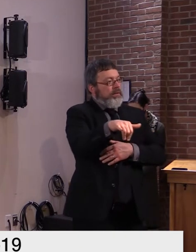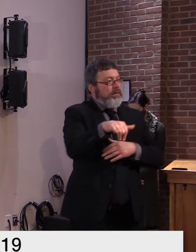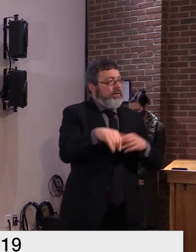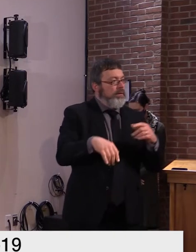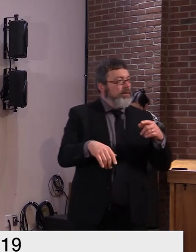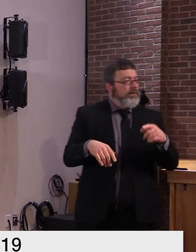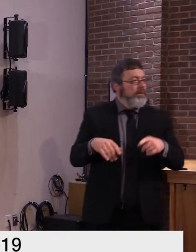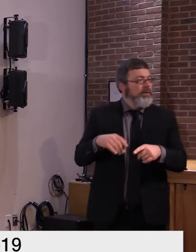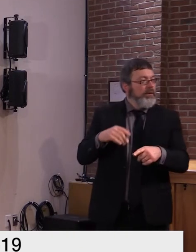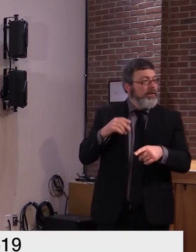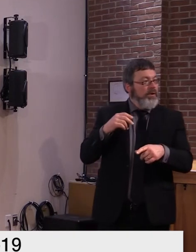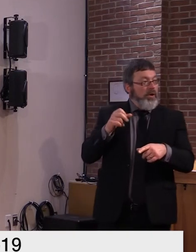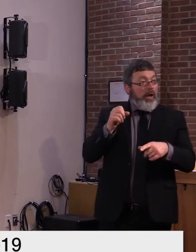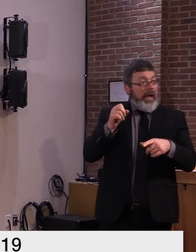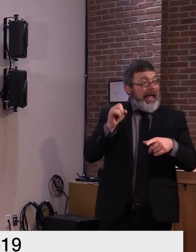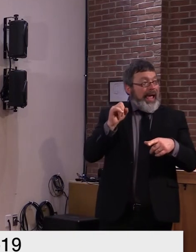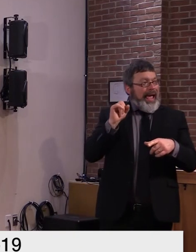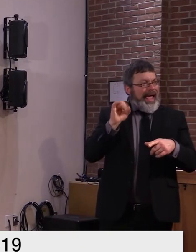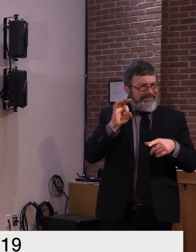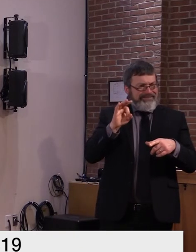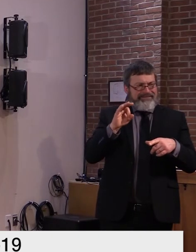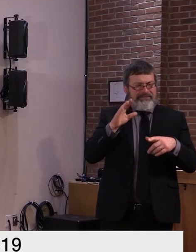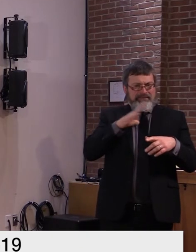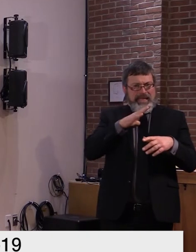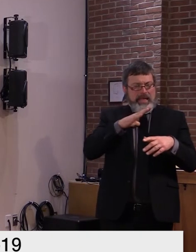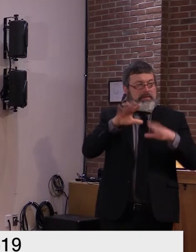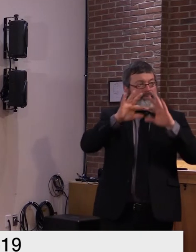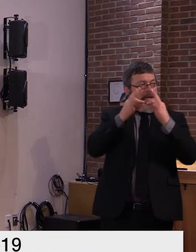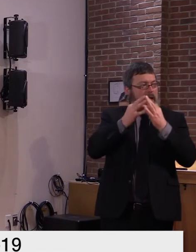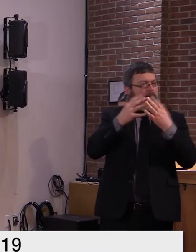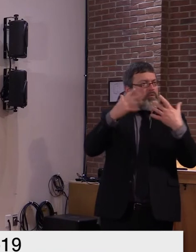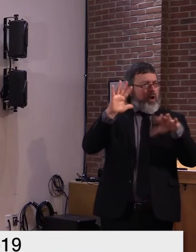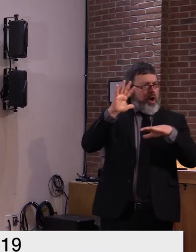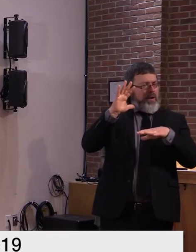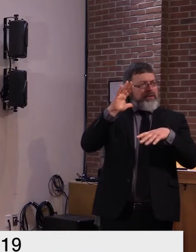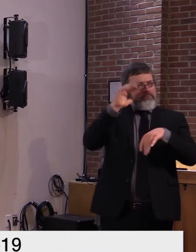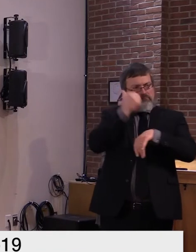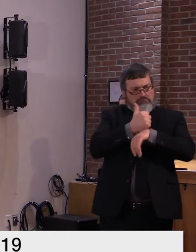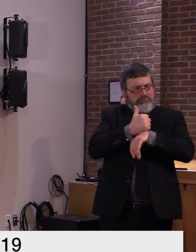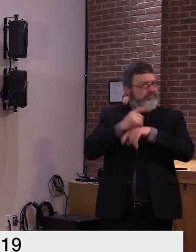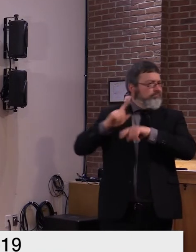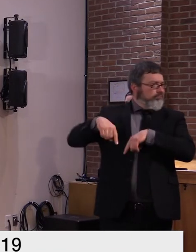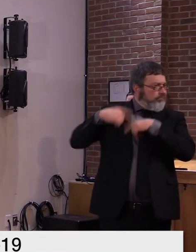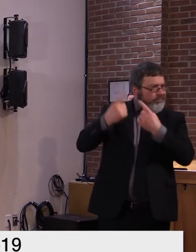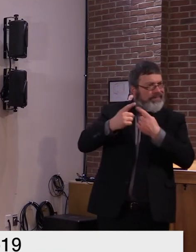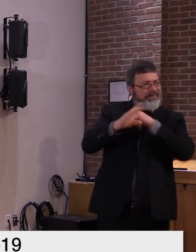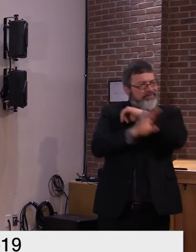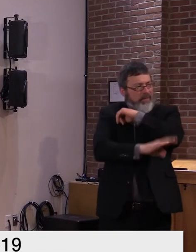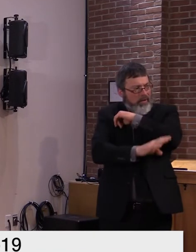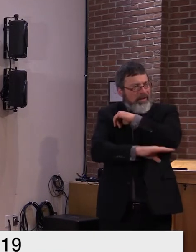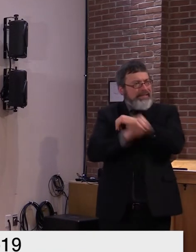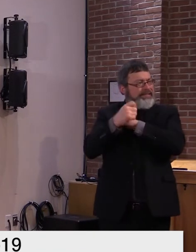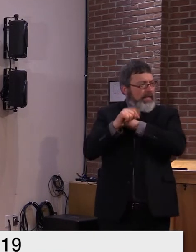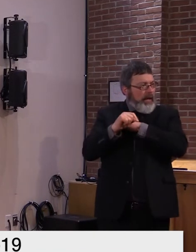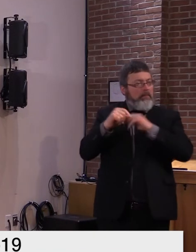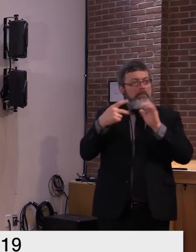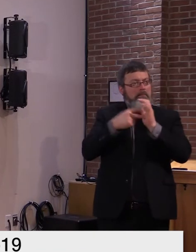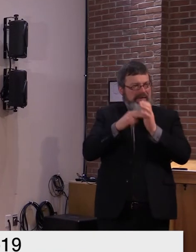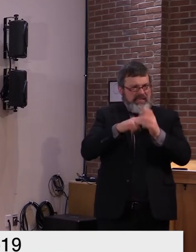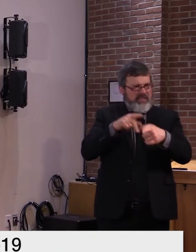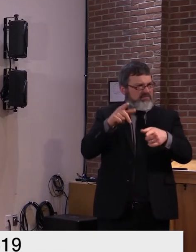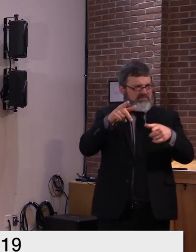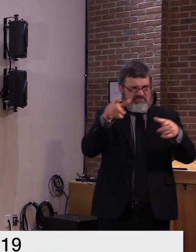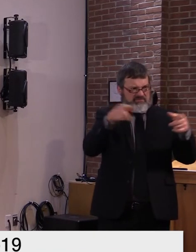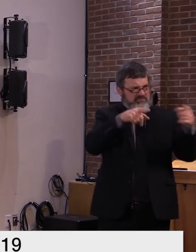before uh the application of household restrictions that could continue and that interaction would be allowed outside of the